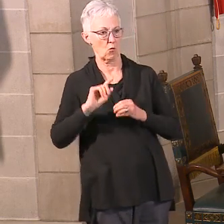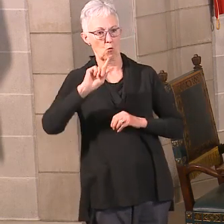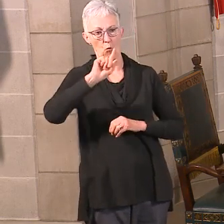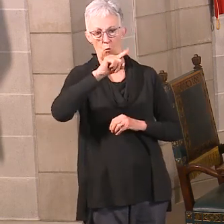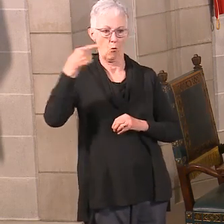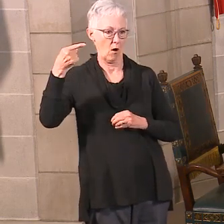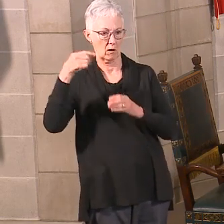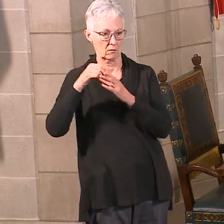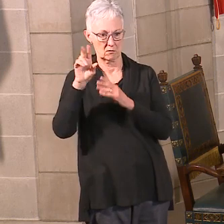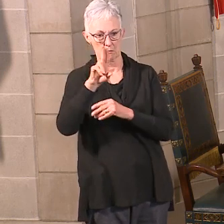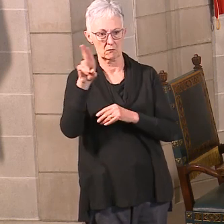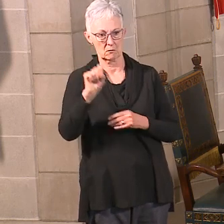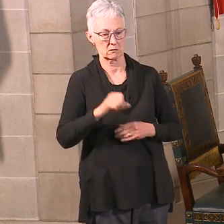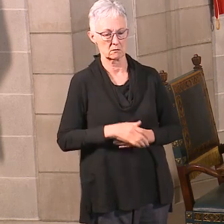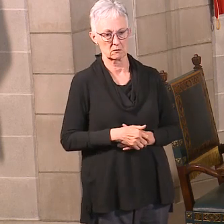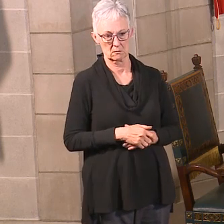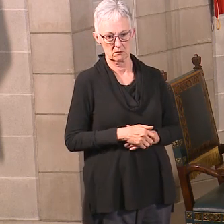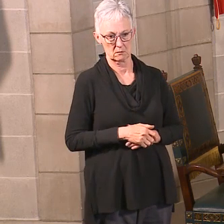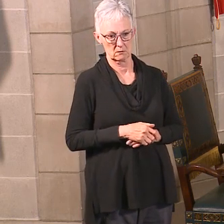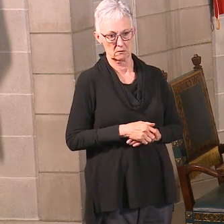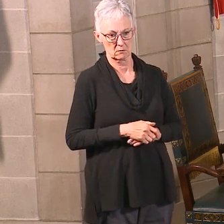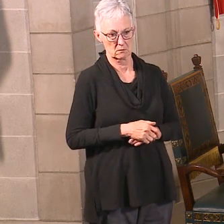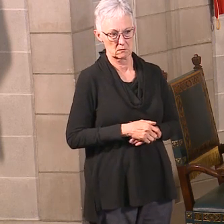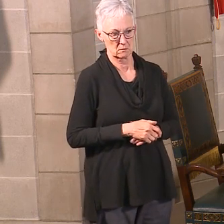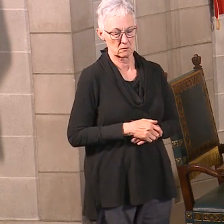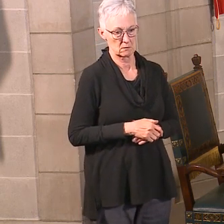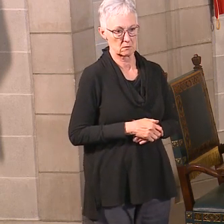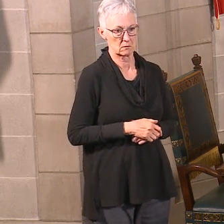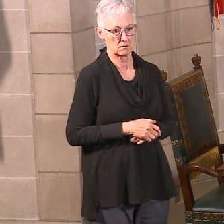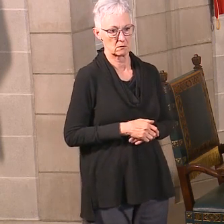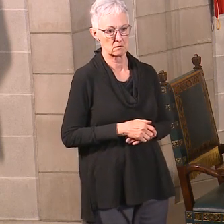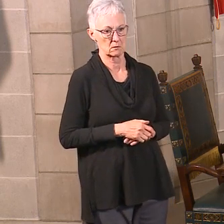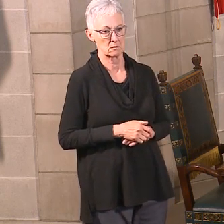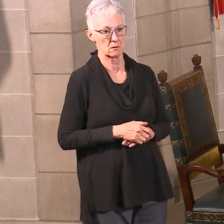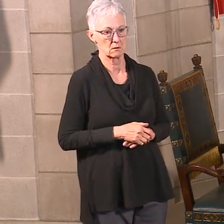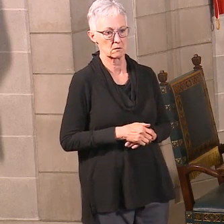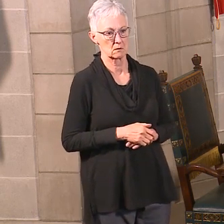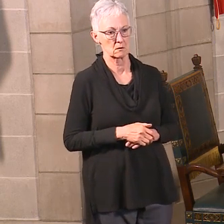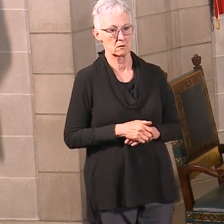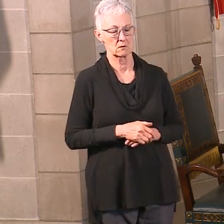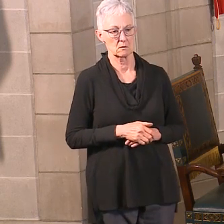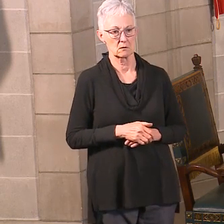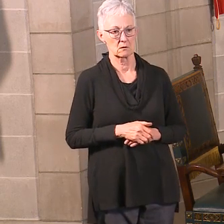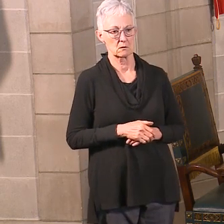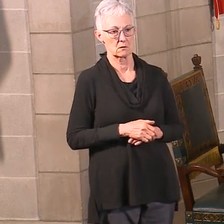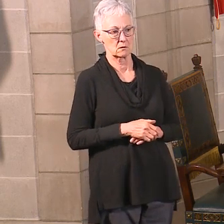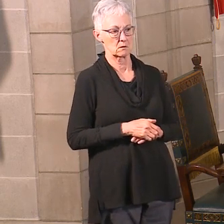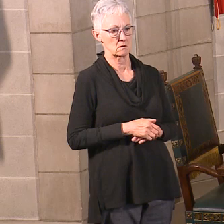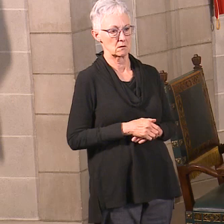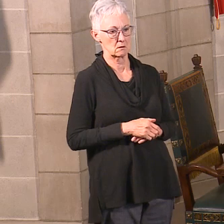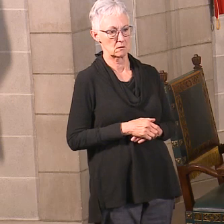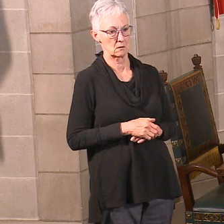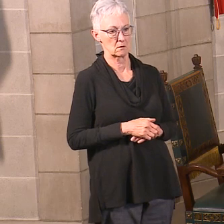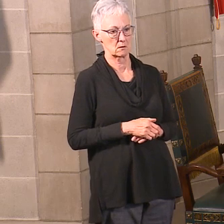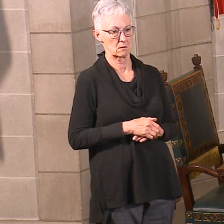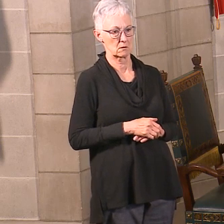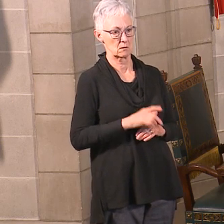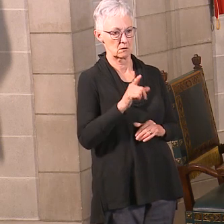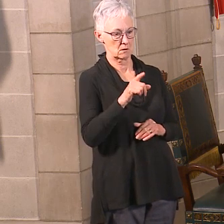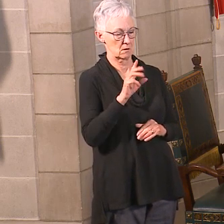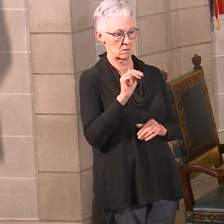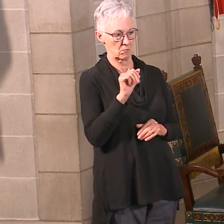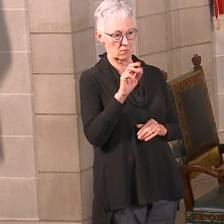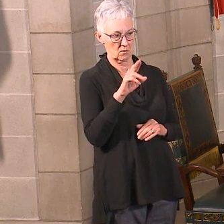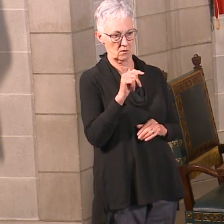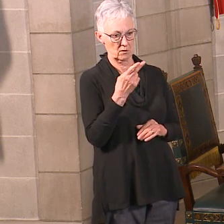Martha. And following up on that, the program has run out of money, and do you believe that there